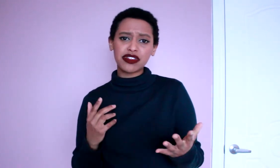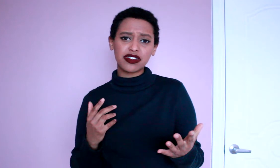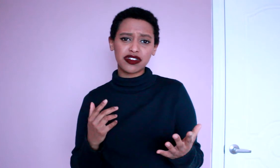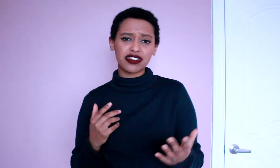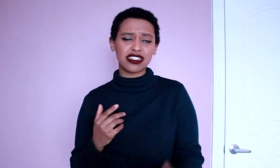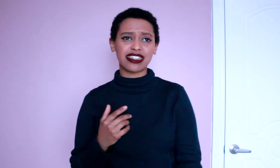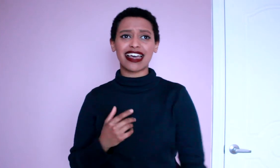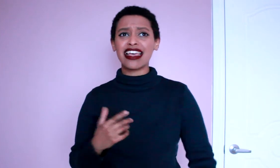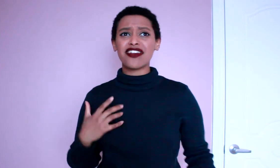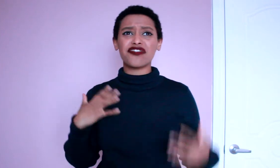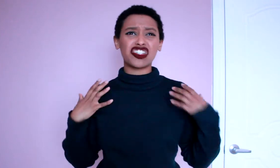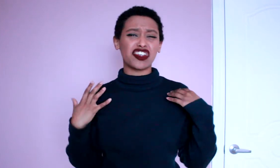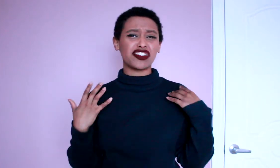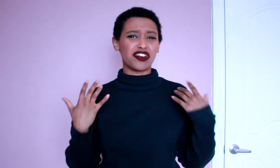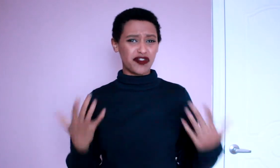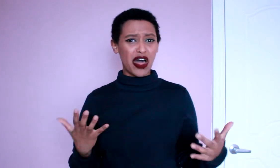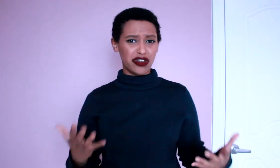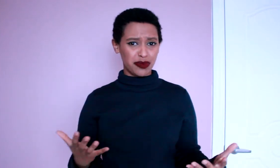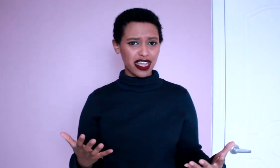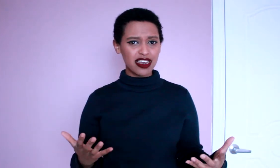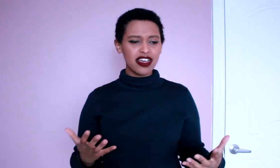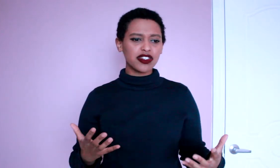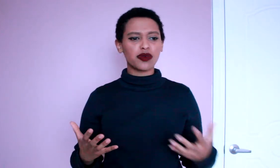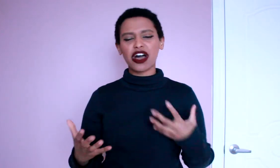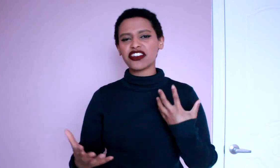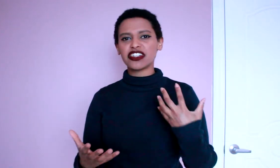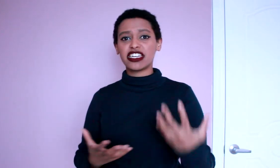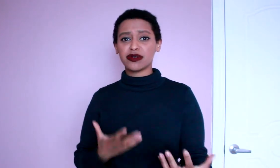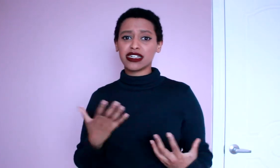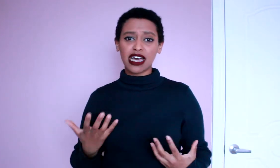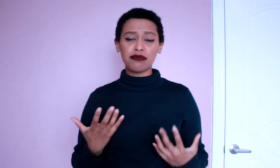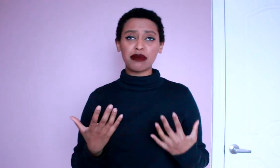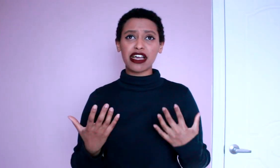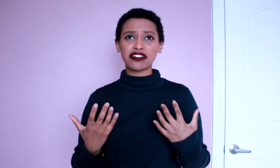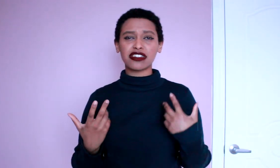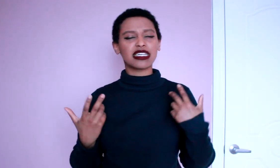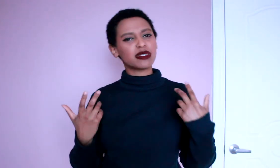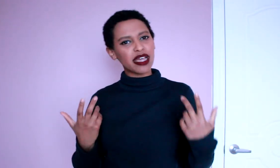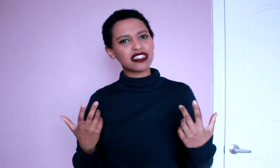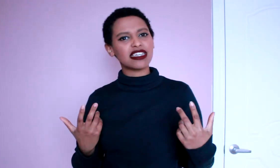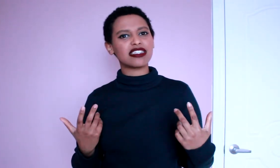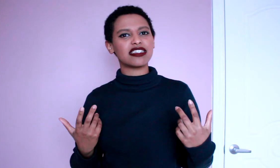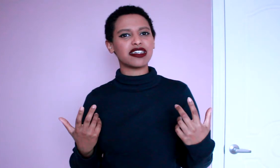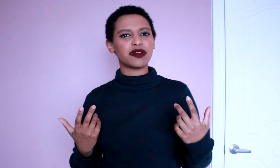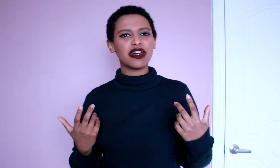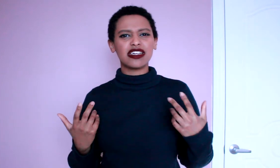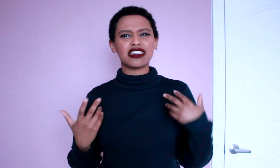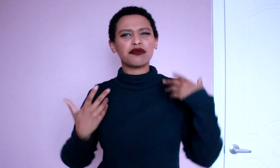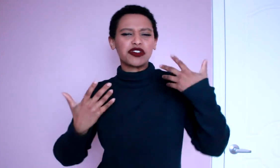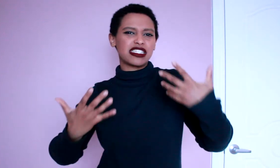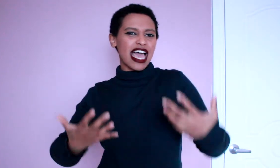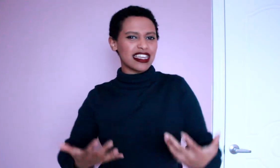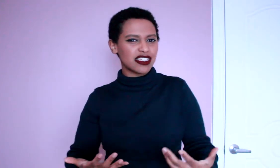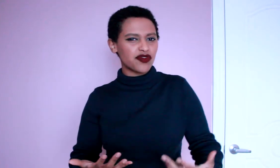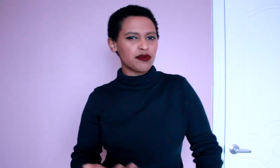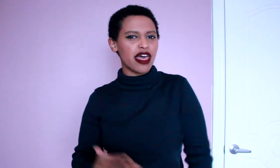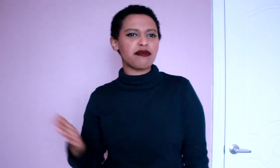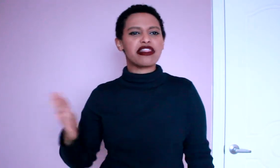the Turtles is that they've just lost their father right so while they're gearing up I'm actually expecting to see more sadness from them and